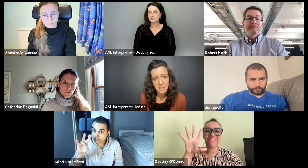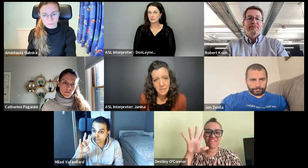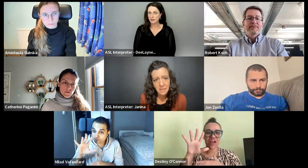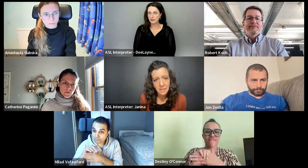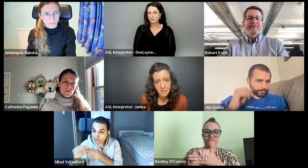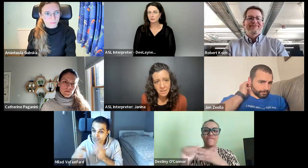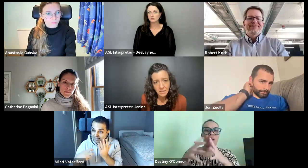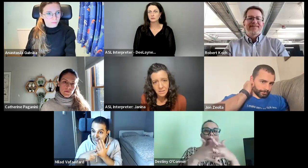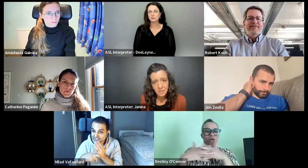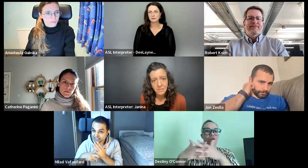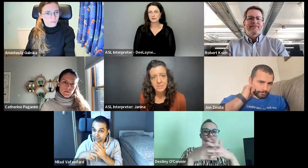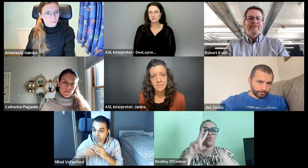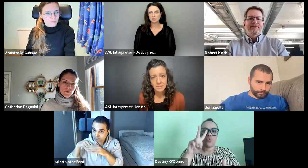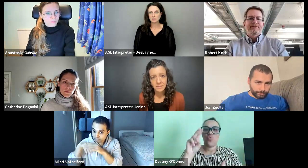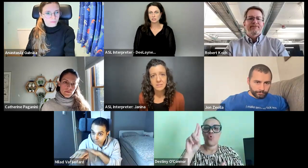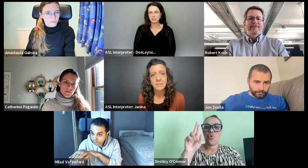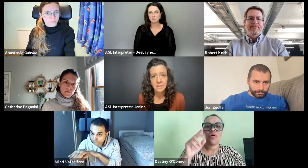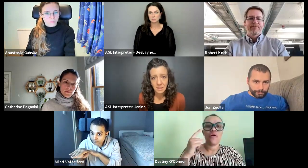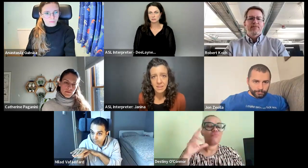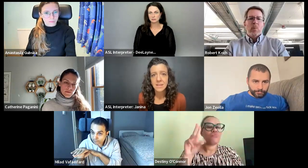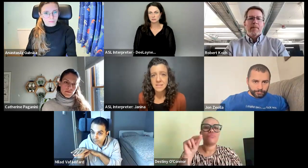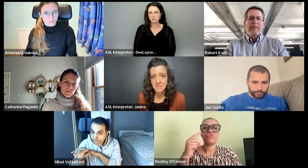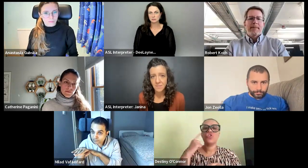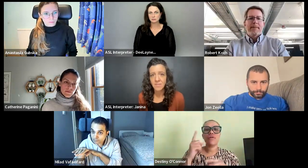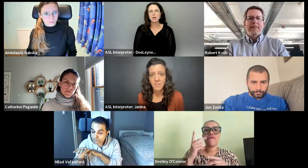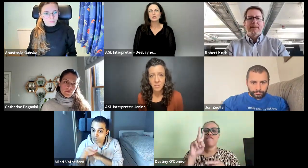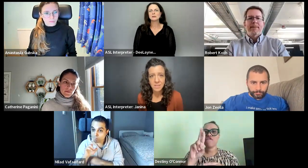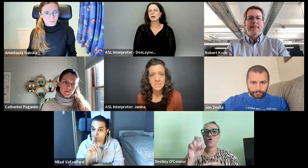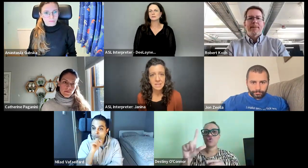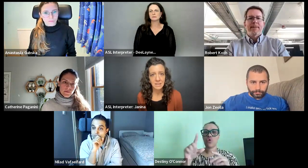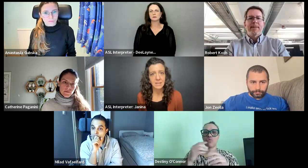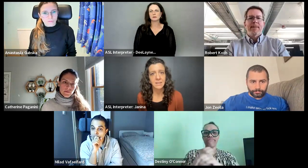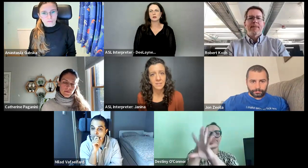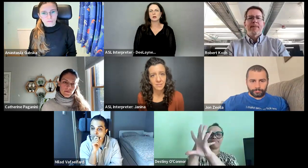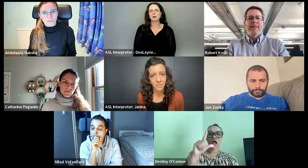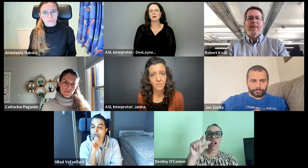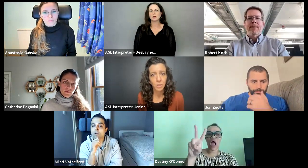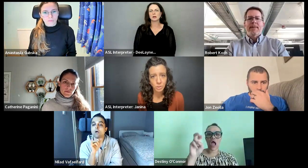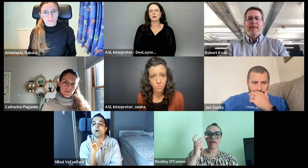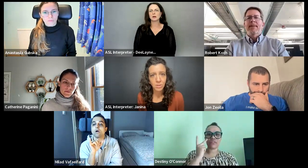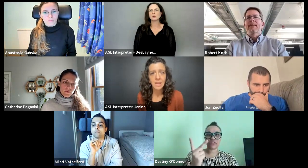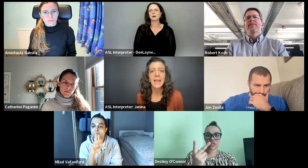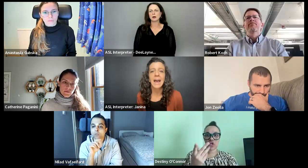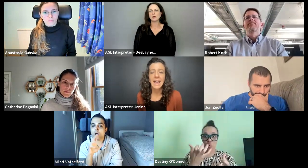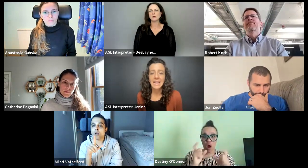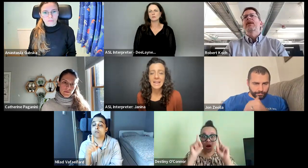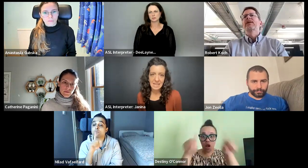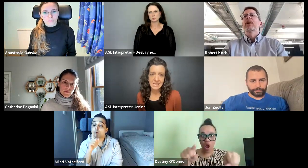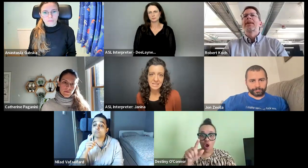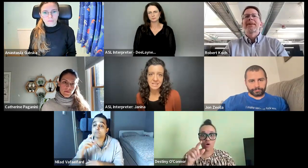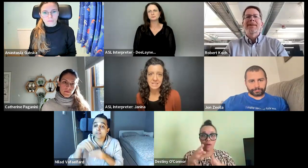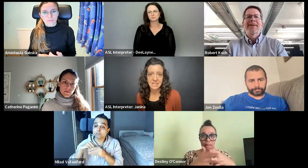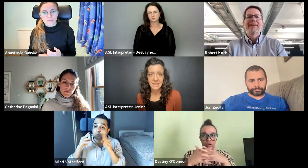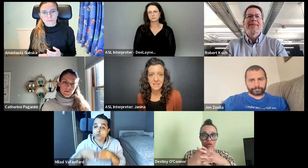ticket. $75? $75 a ticket? $75 USD. The virtual. Oh,